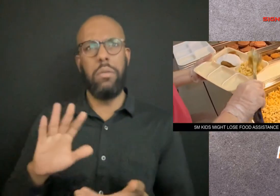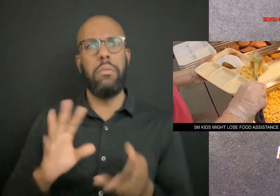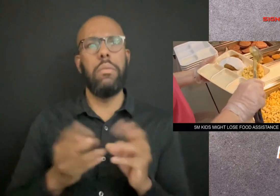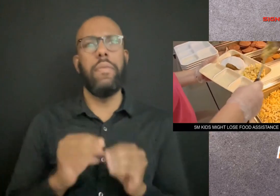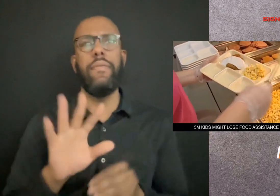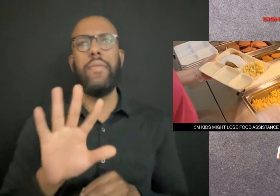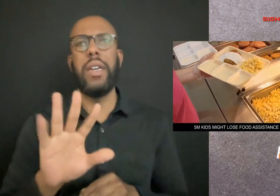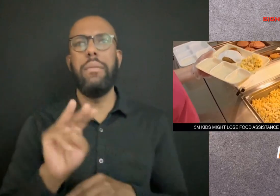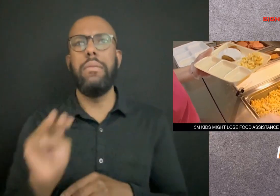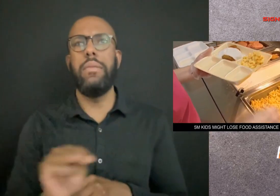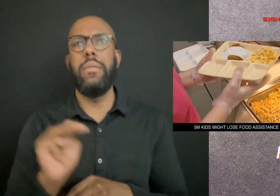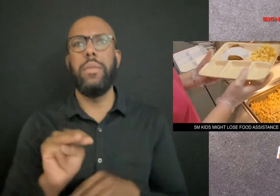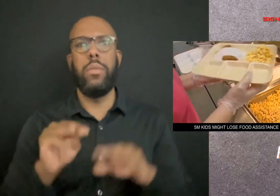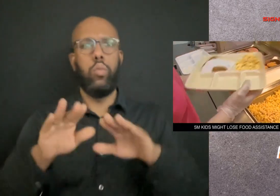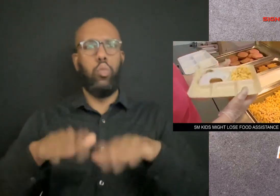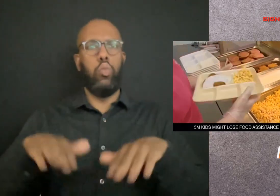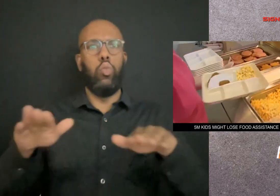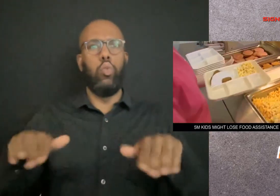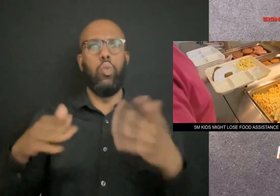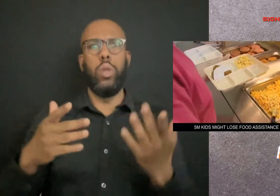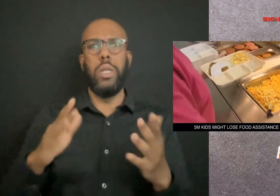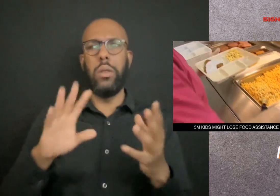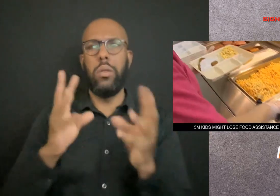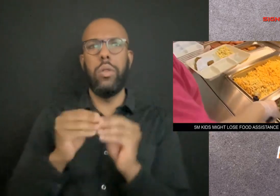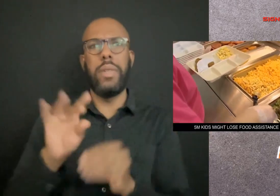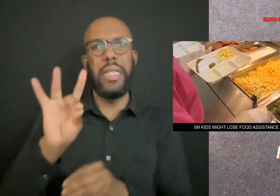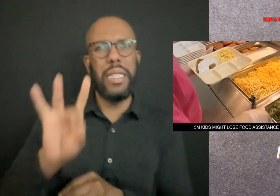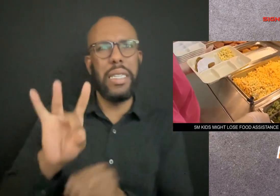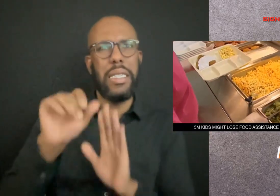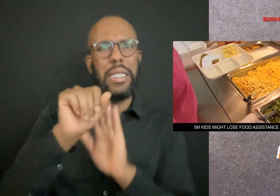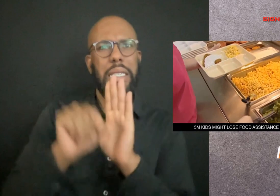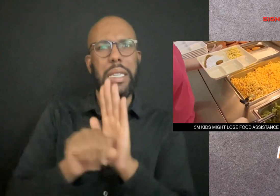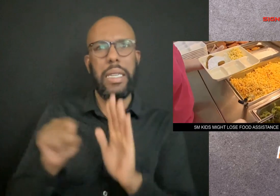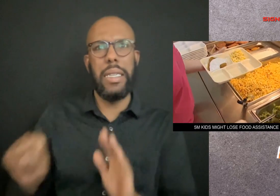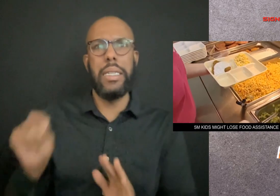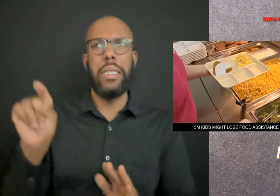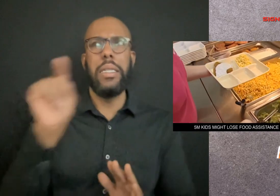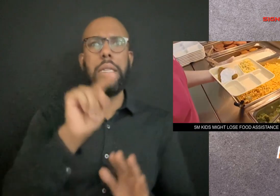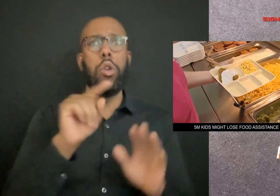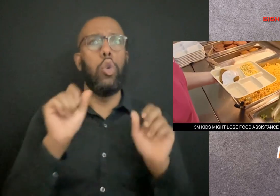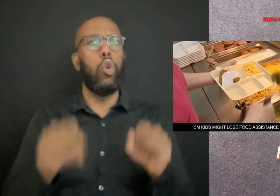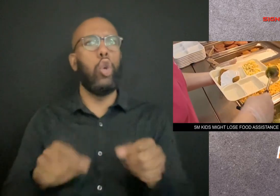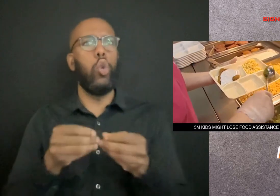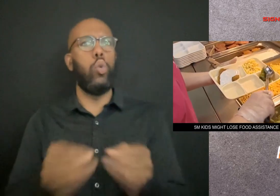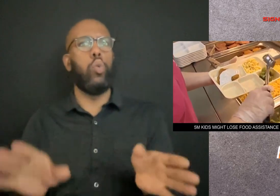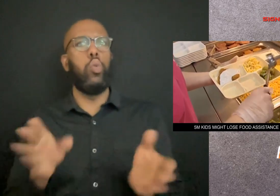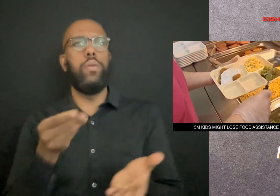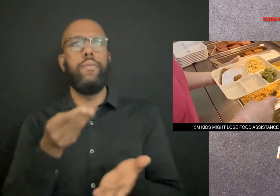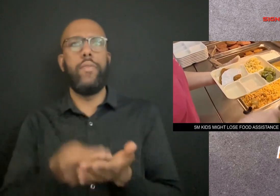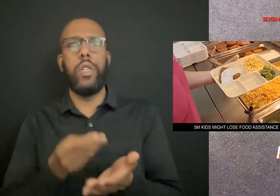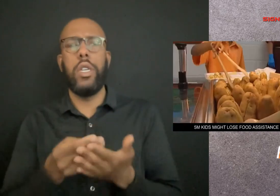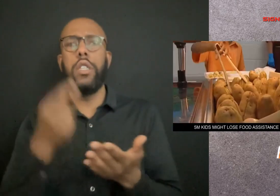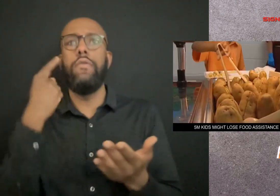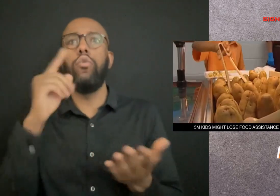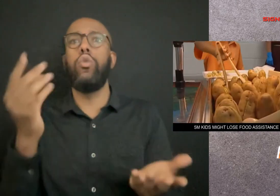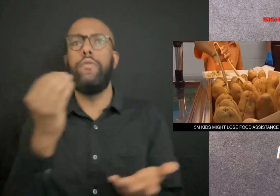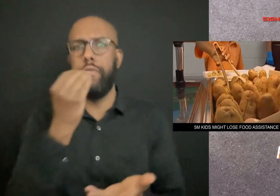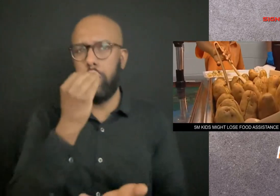Nearly 5 million children in 8 states could lose extra funds for food. Unless